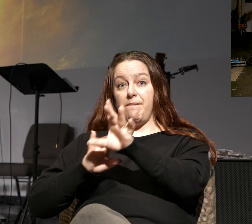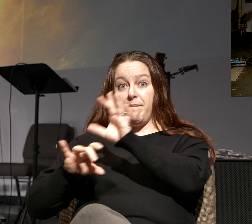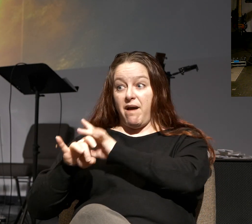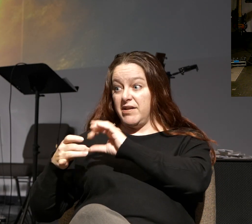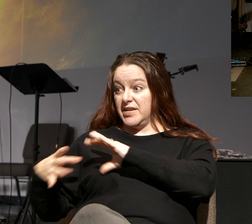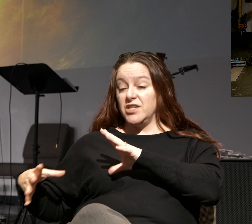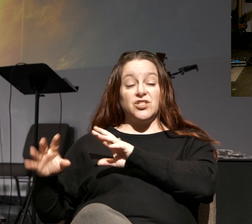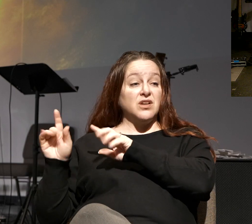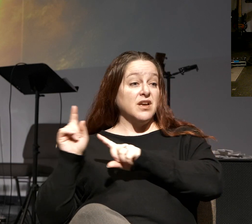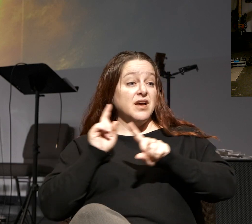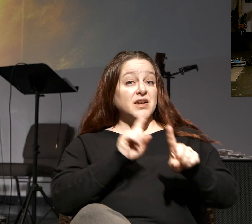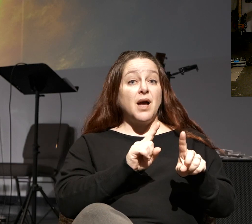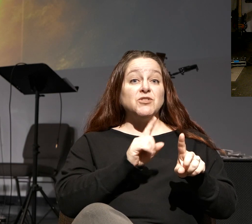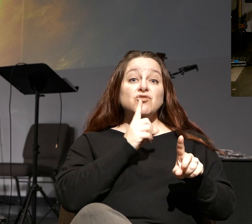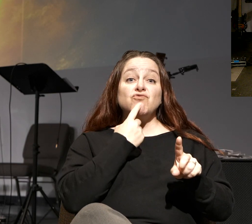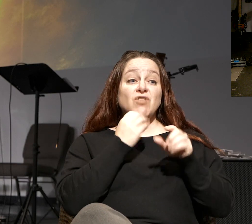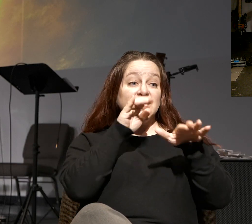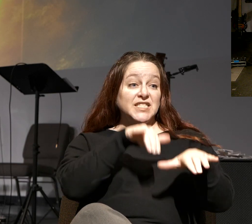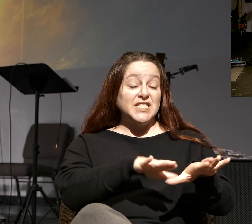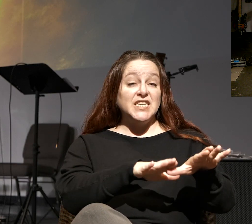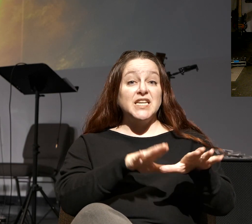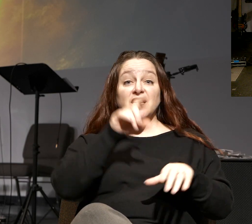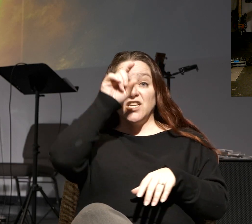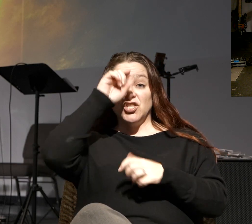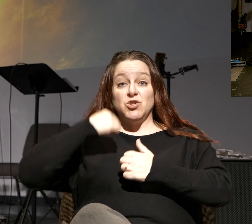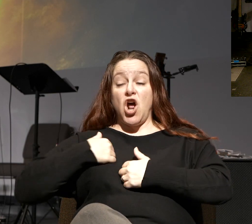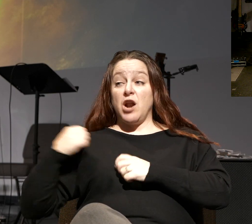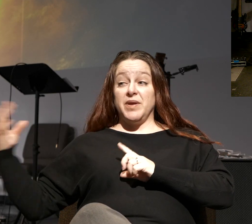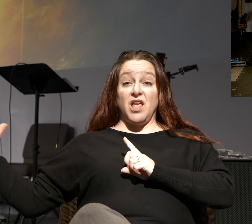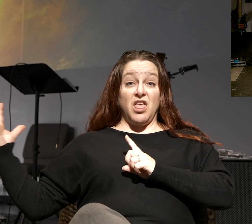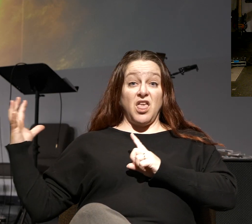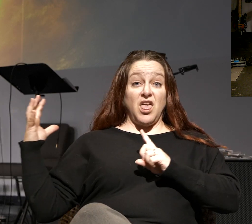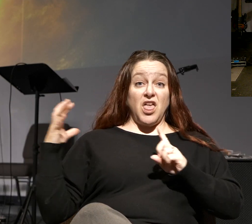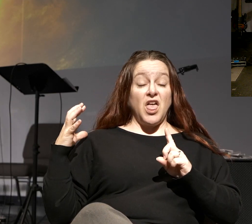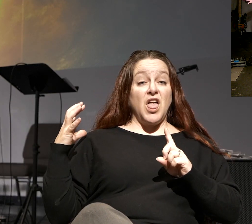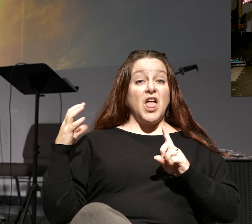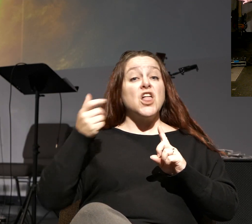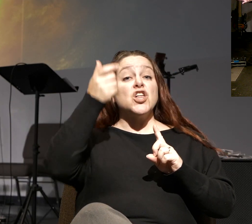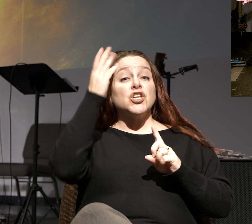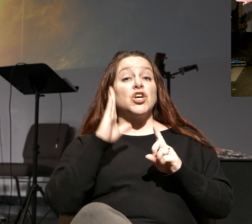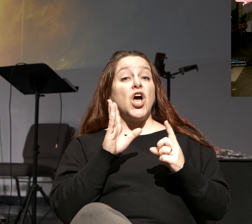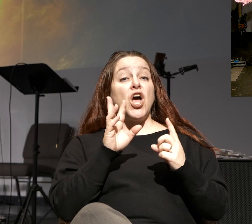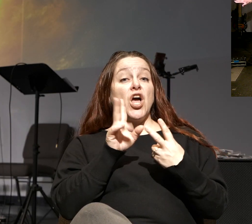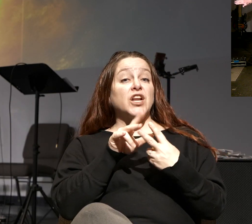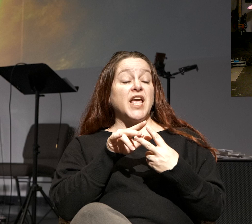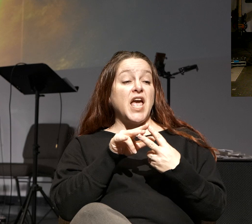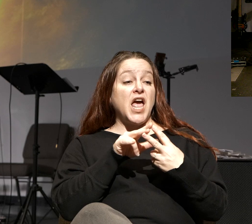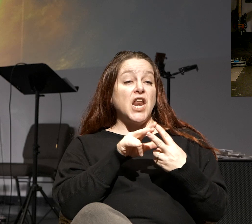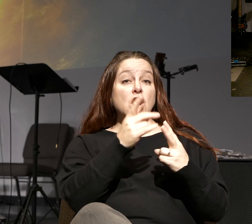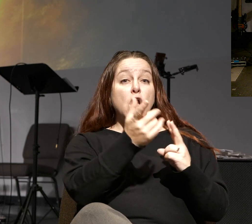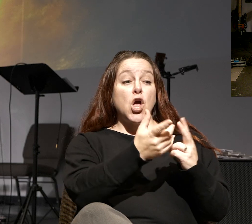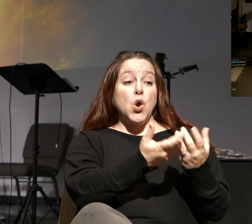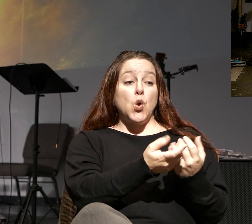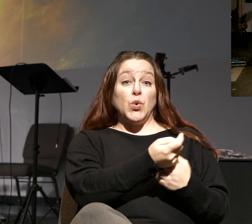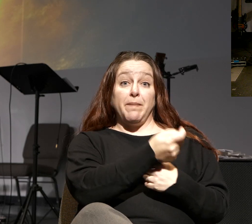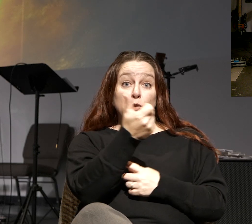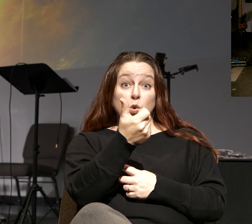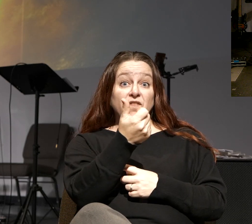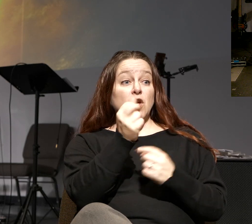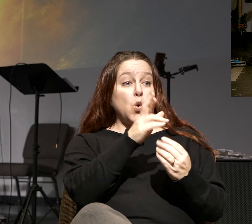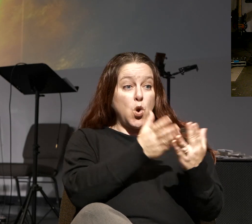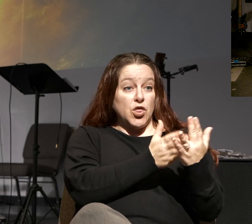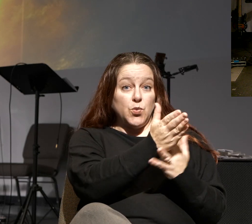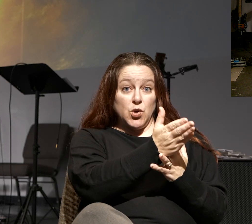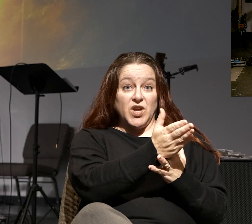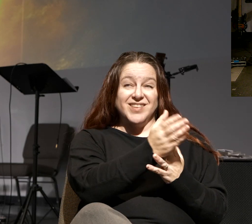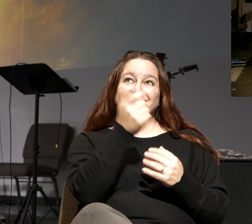They've got the Egyptian army breathing down their neck. So God could have removed it or make a way through it. He made a way through